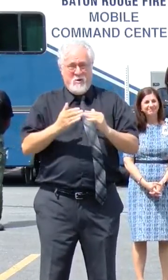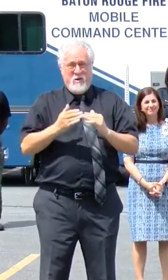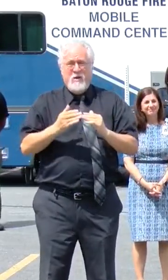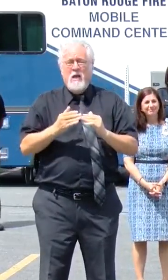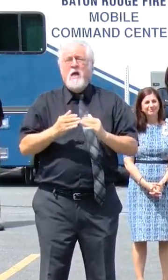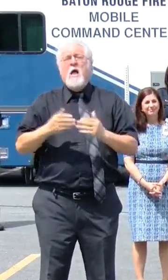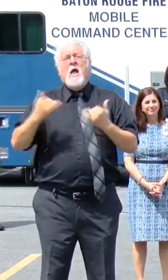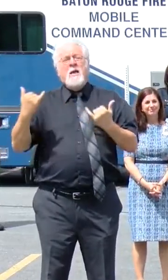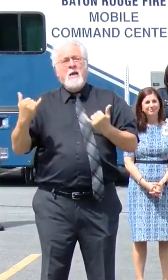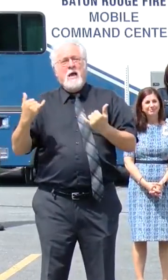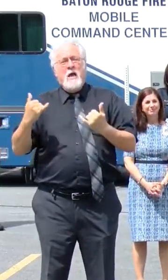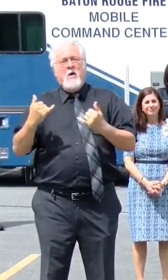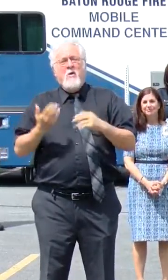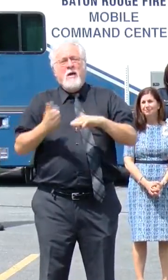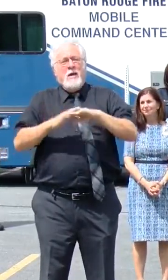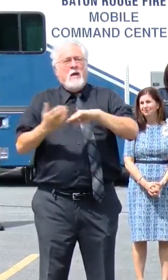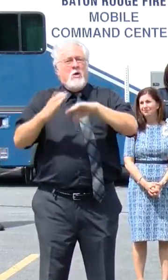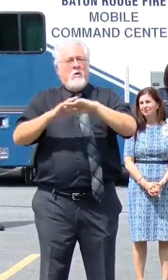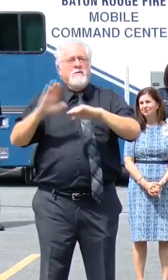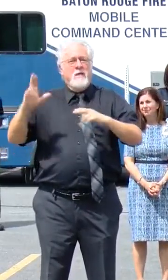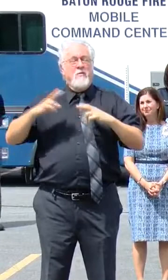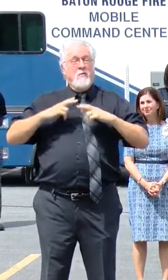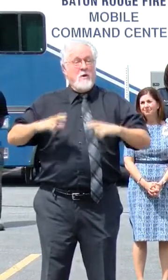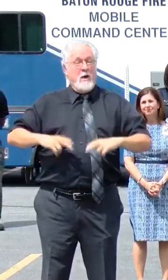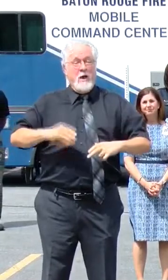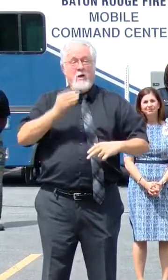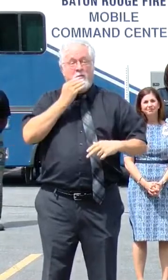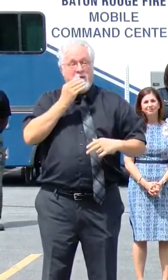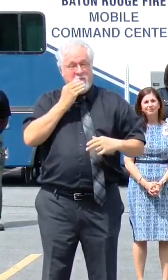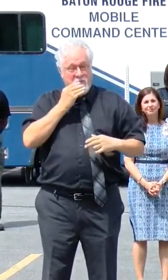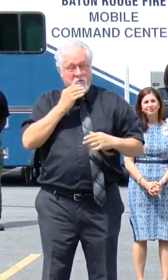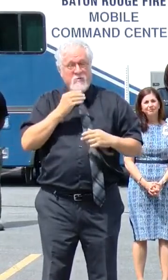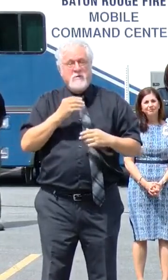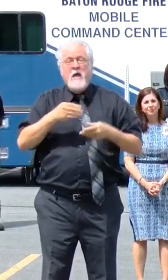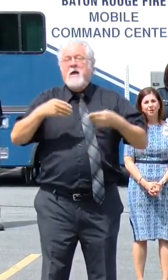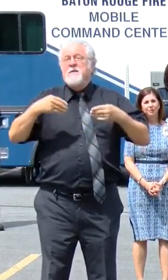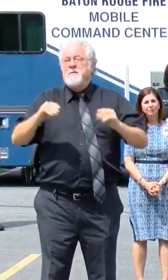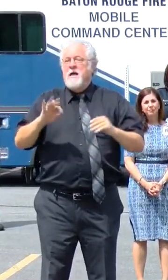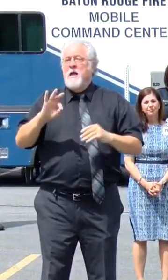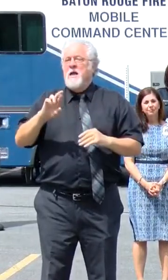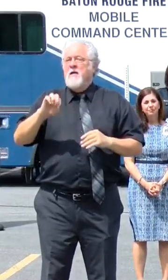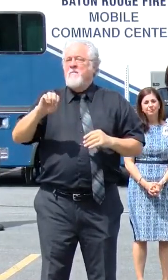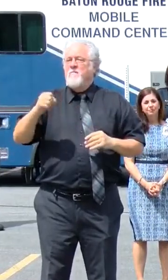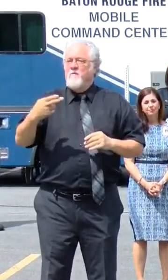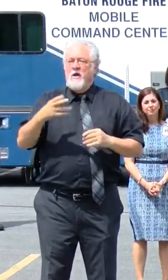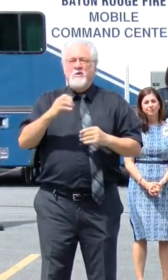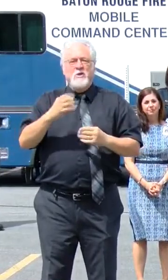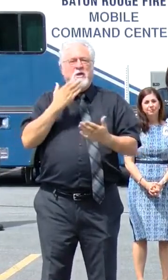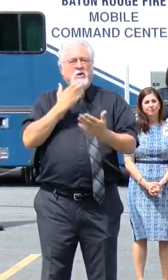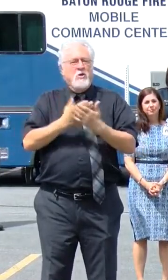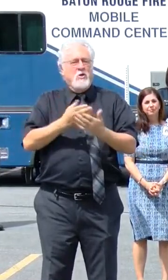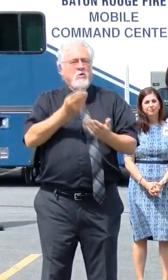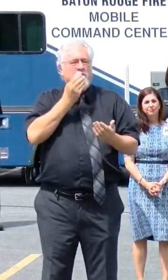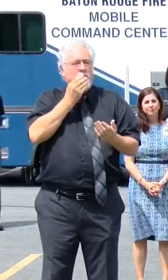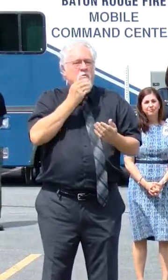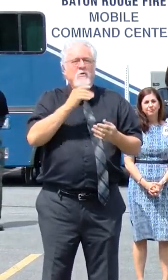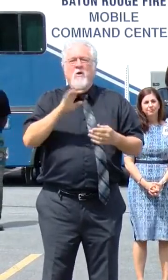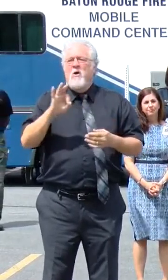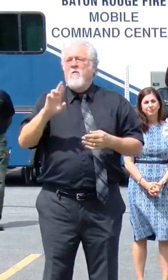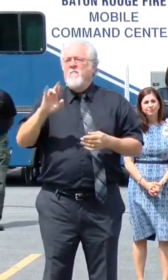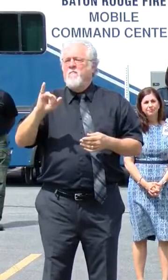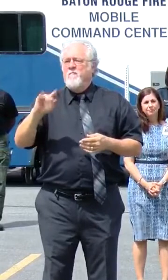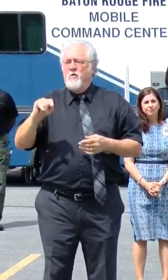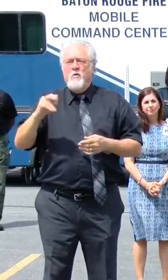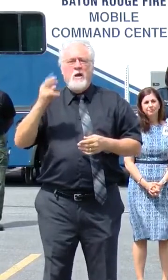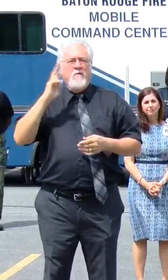are now increasing their healthy food accessibility by selling fresh and nutrition fruits and vegetables in a